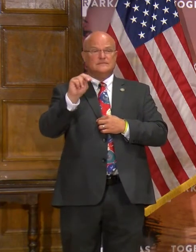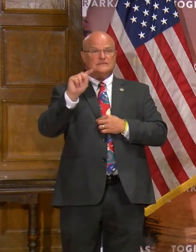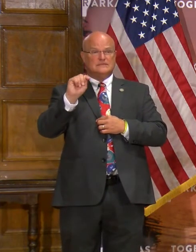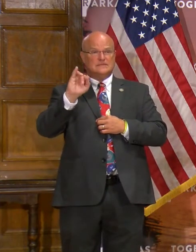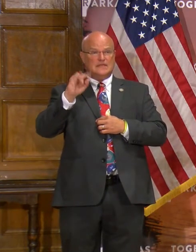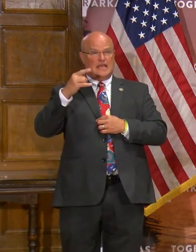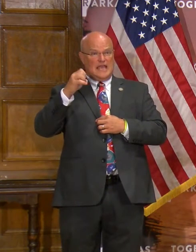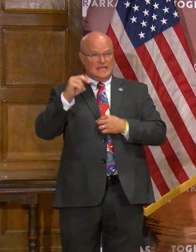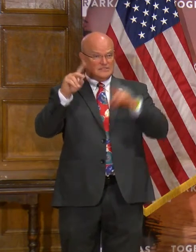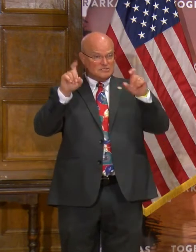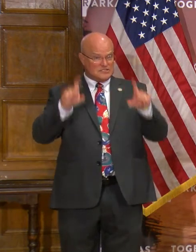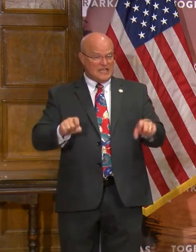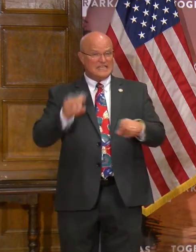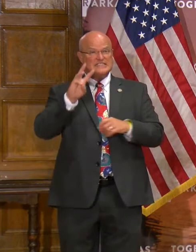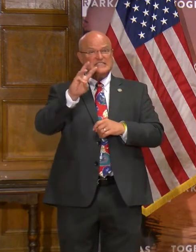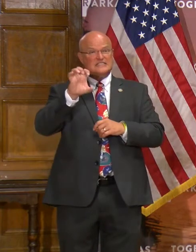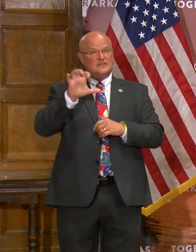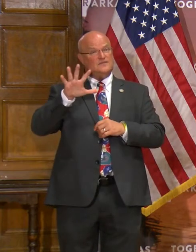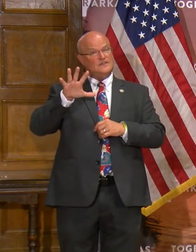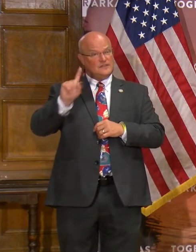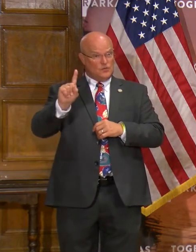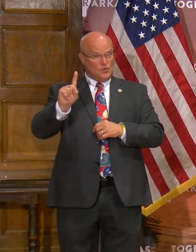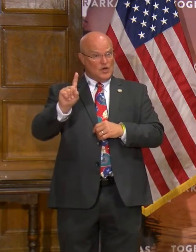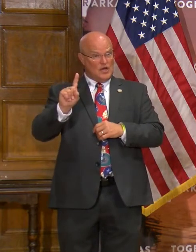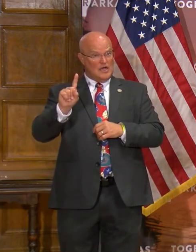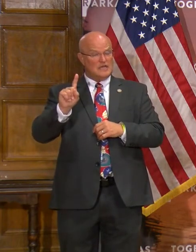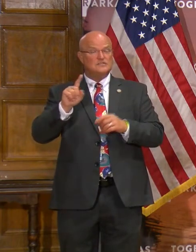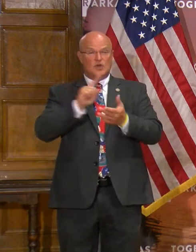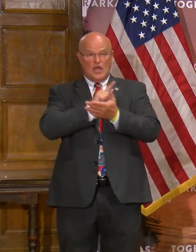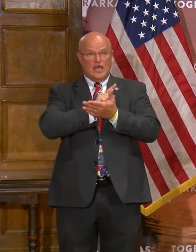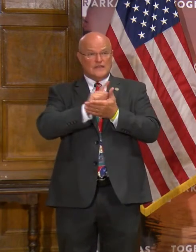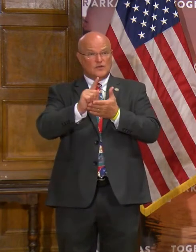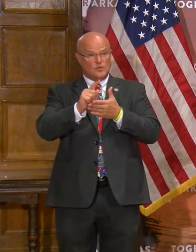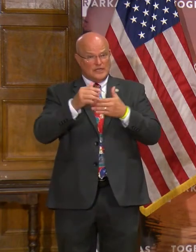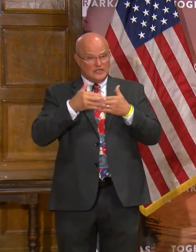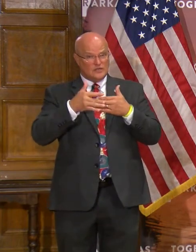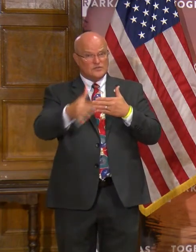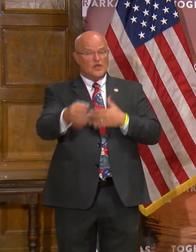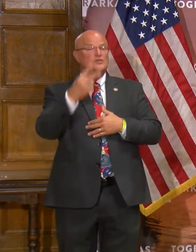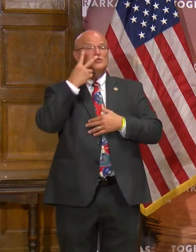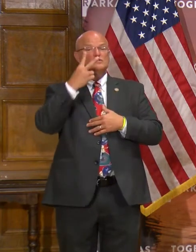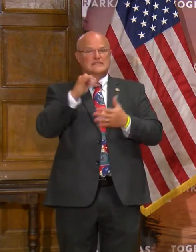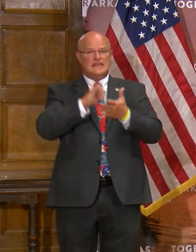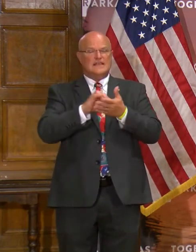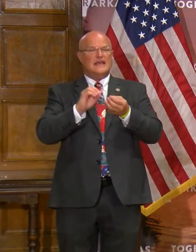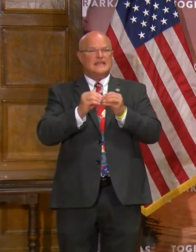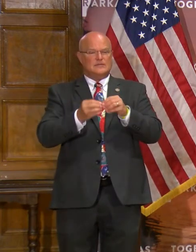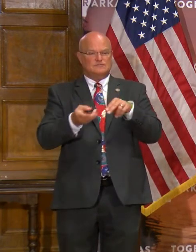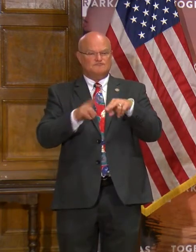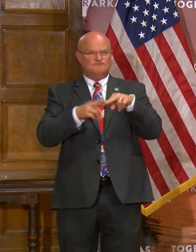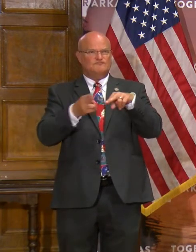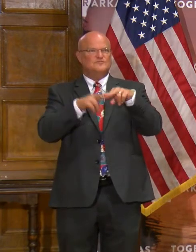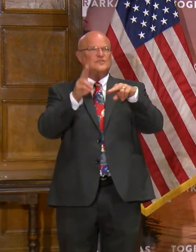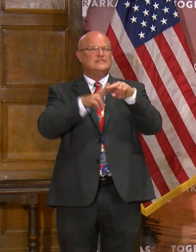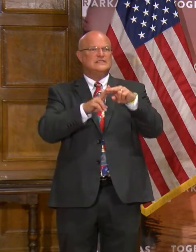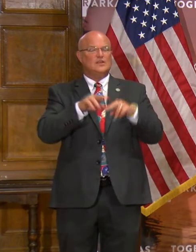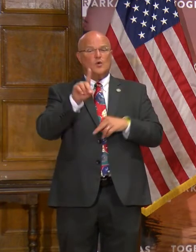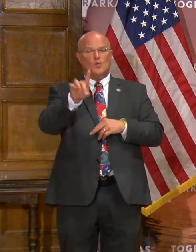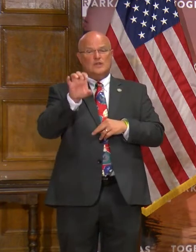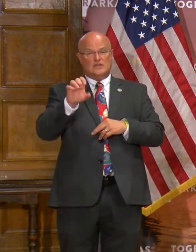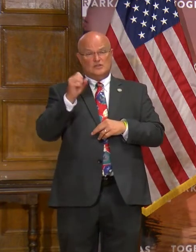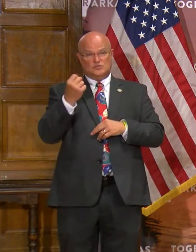did 651 antigen tests. And so as the week progresses, you see that increasing 112